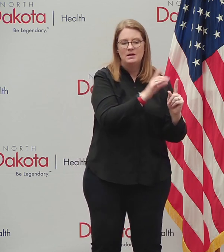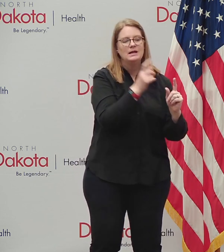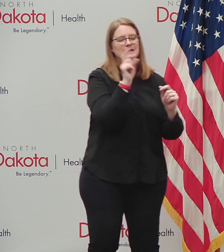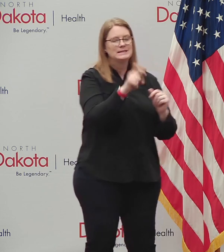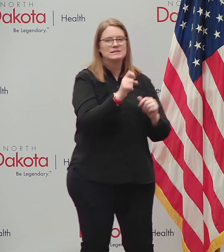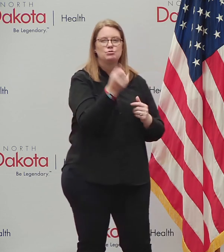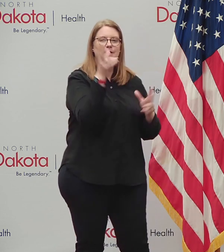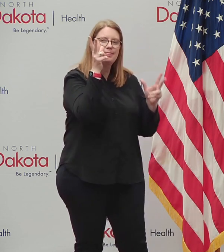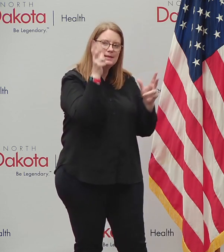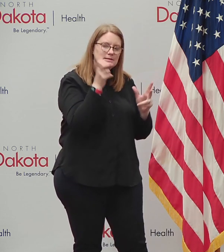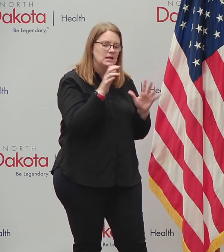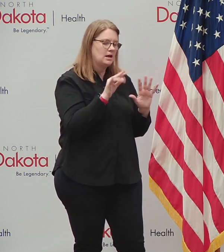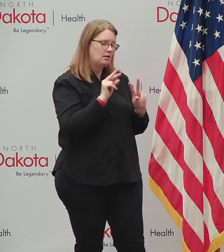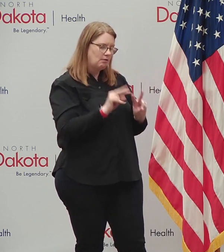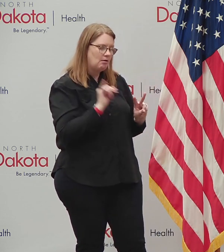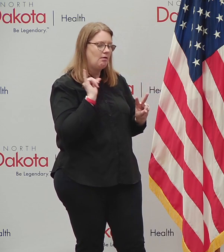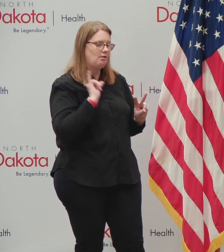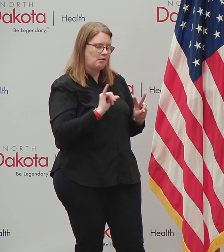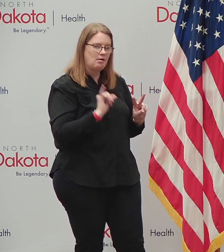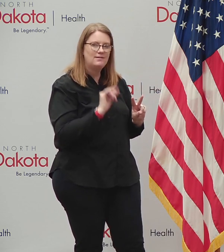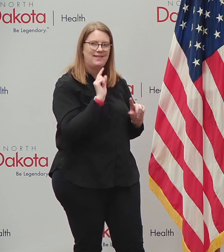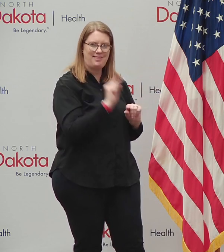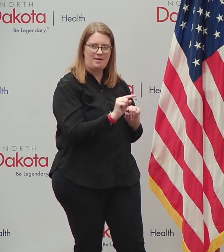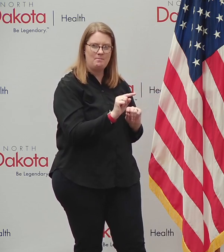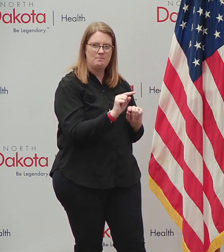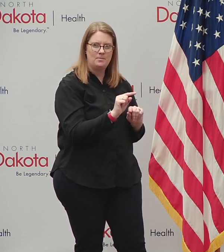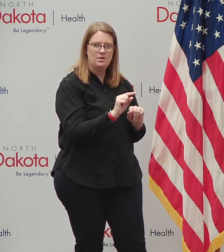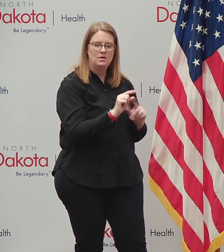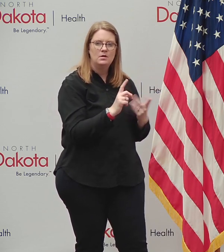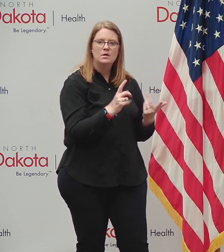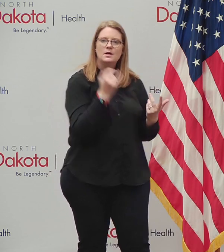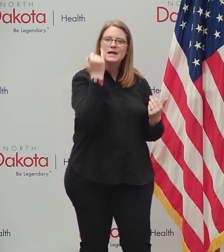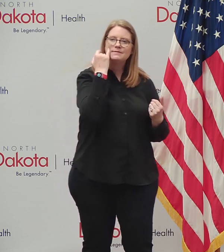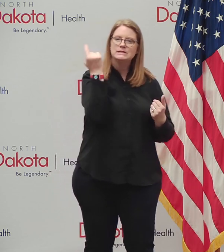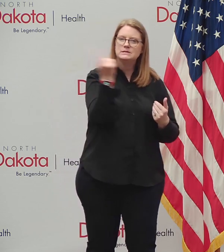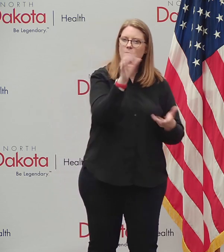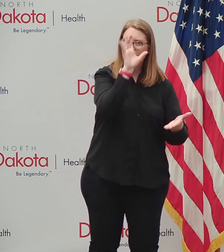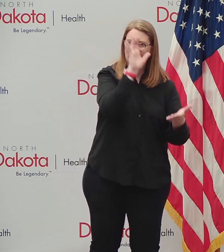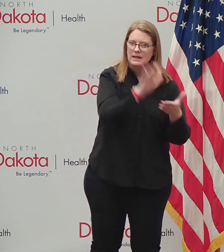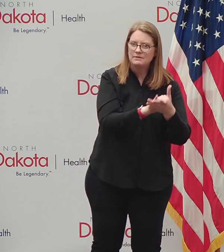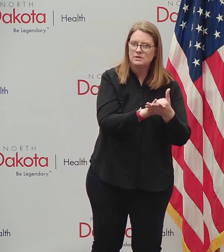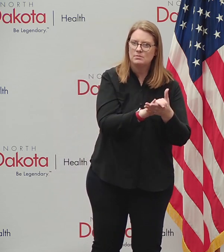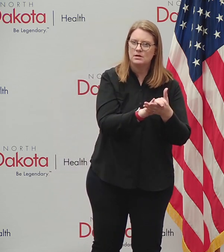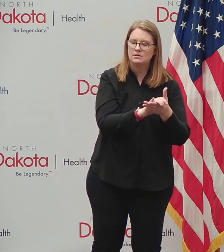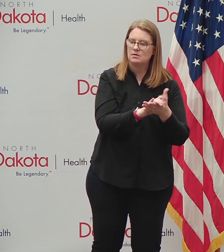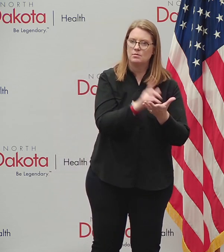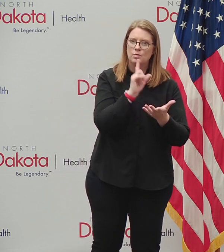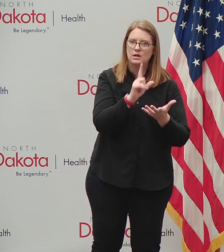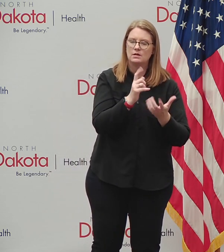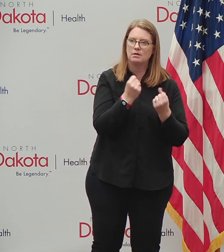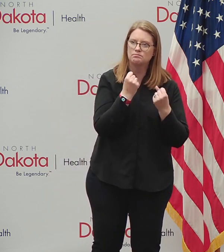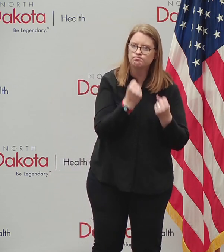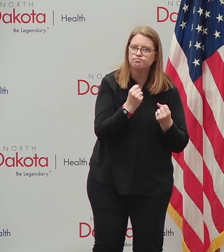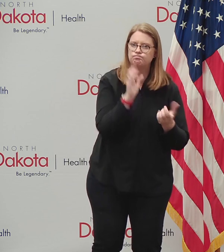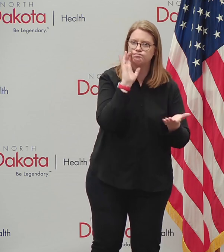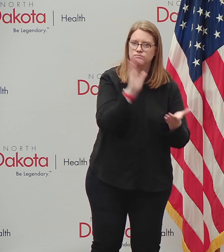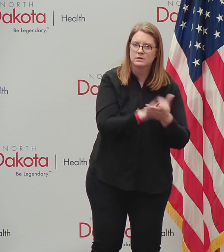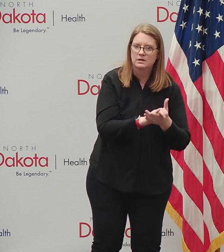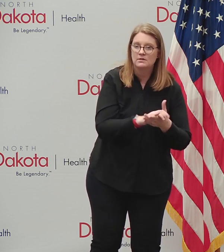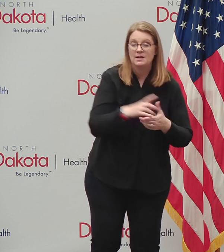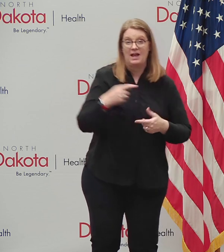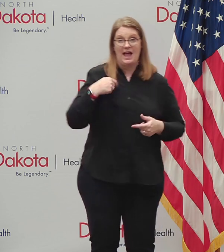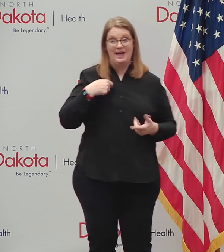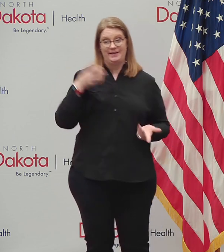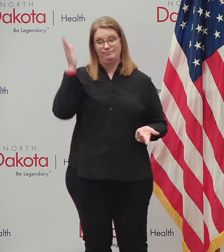waters. Because, because again, you know, if someone believes something in their heart and soul, doesn't matter what I or anybody else would say from this